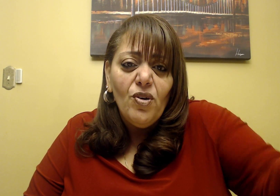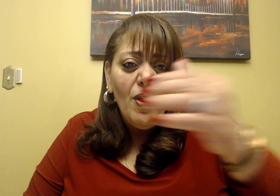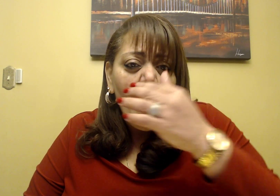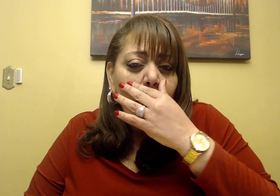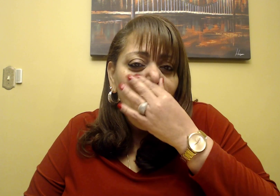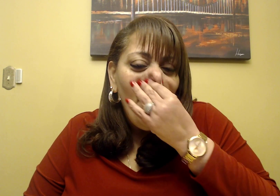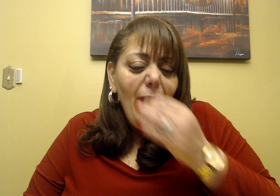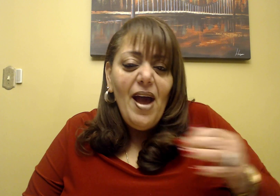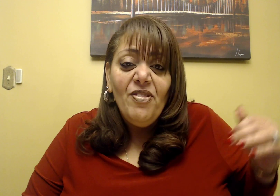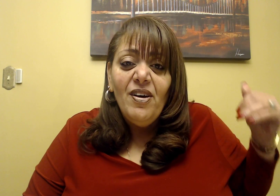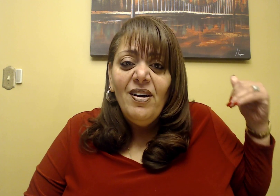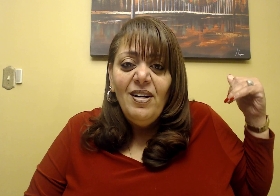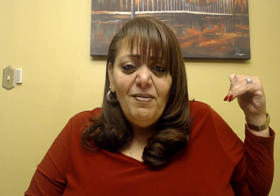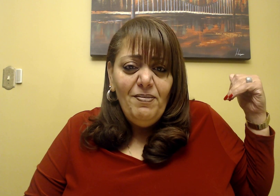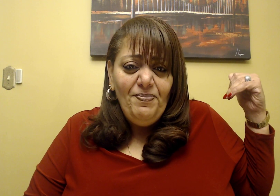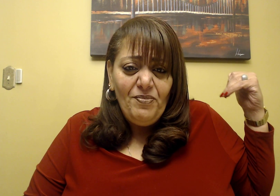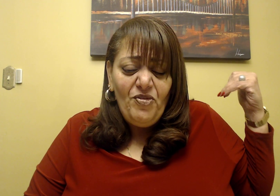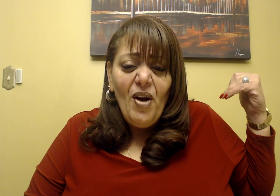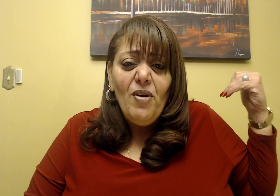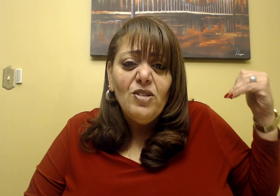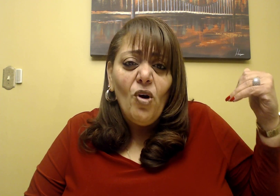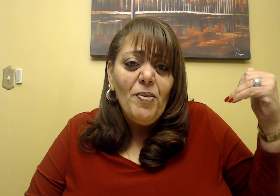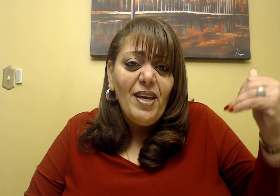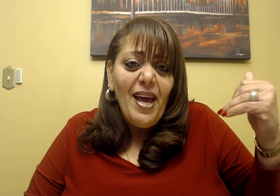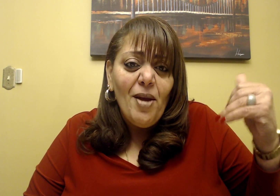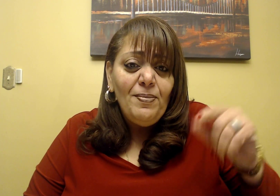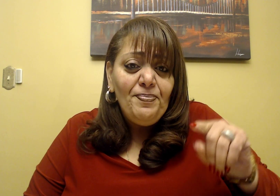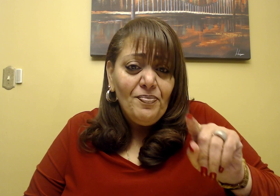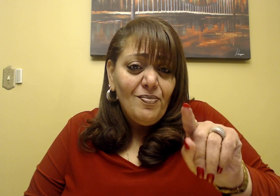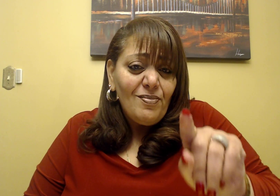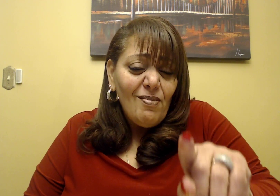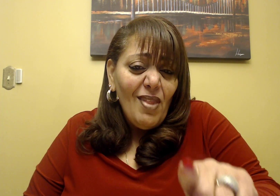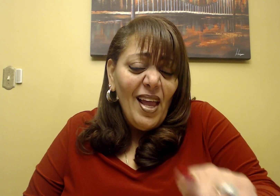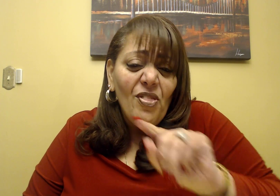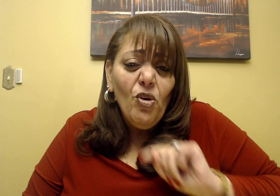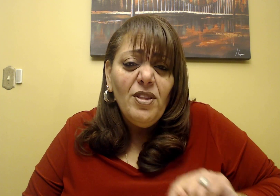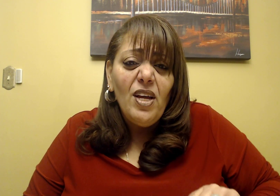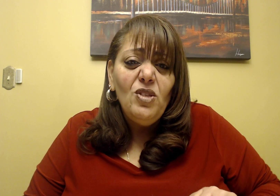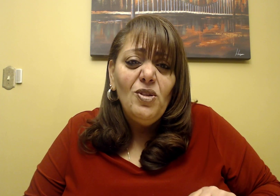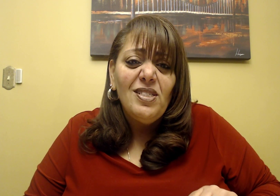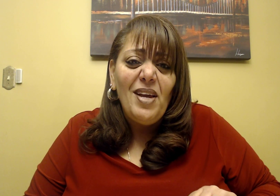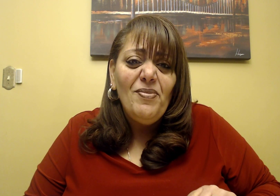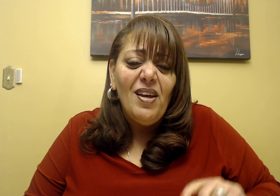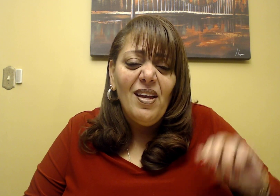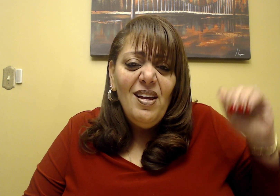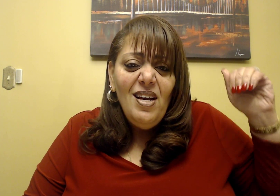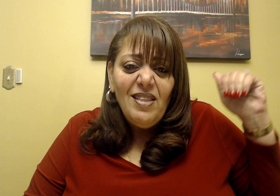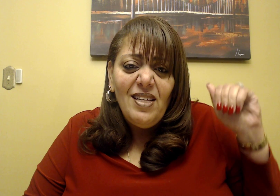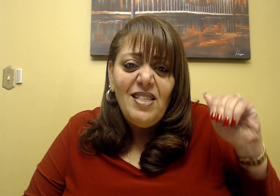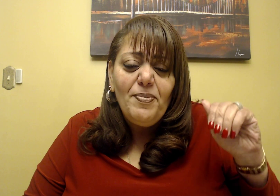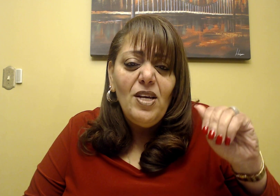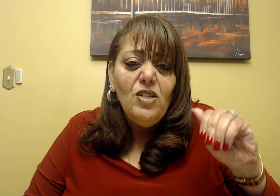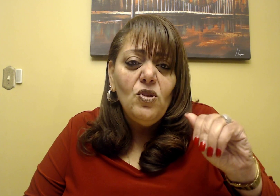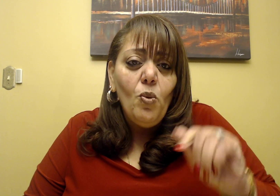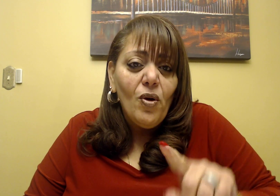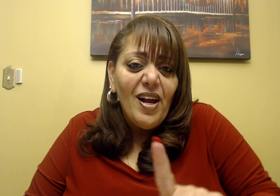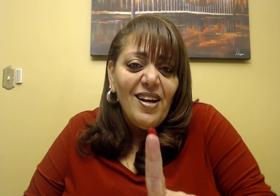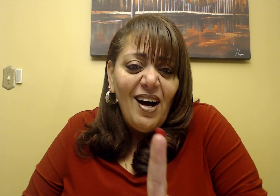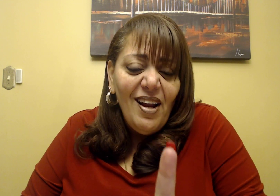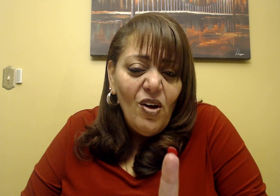and the Pharaoh and his army came and thought they could do the same thing, they stepped into the water and God held